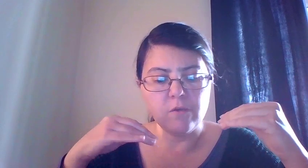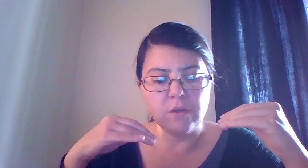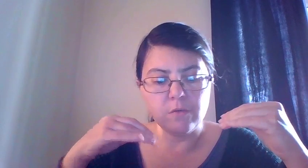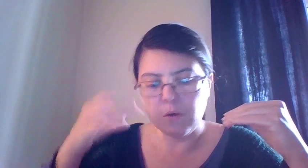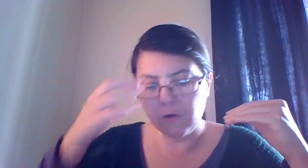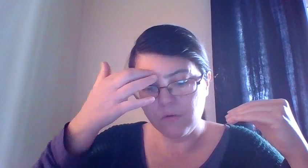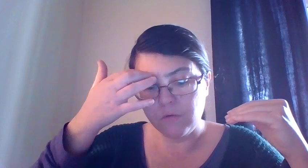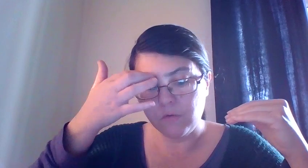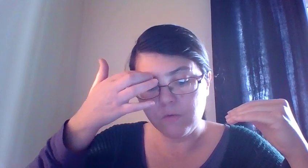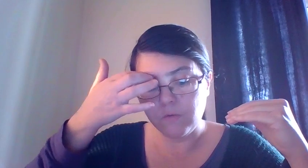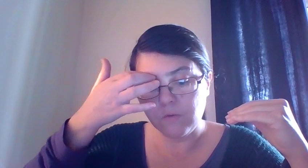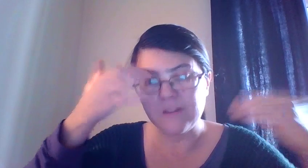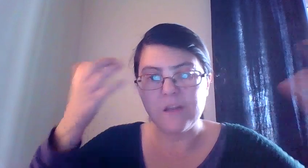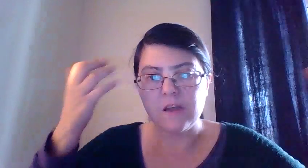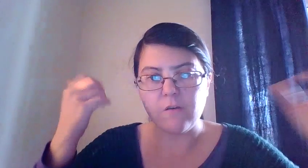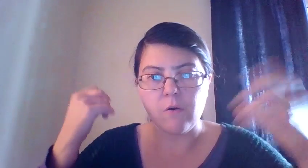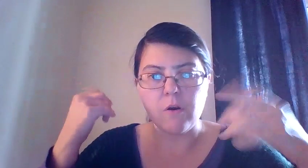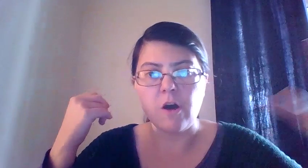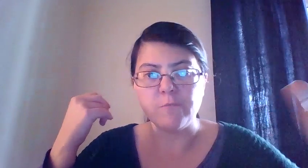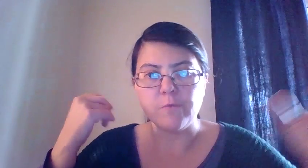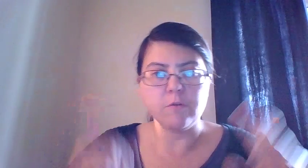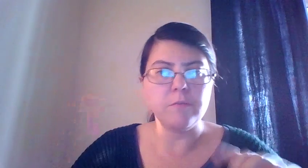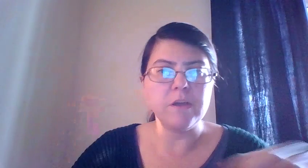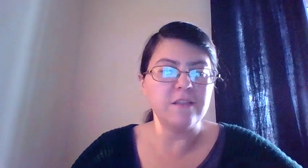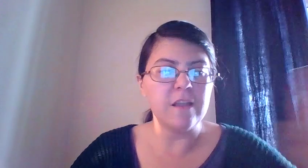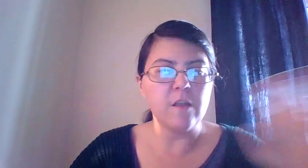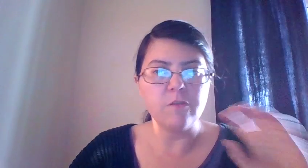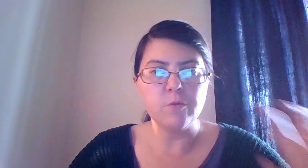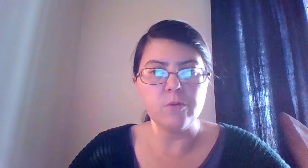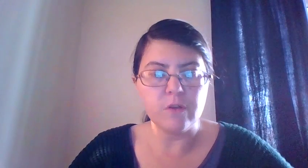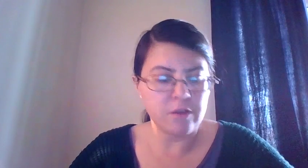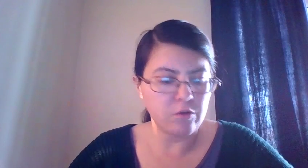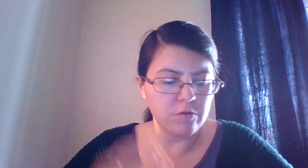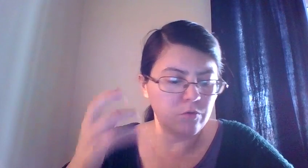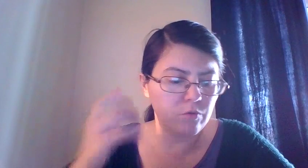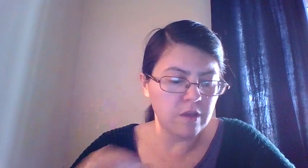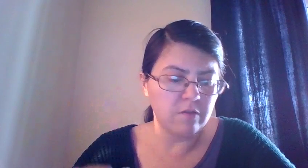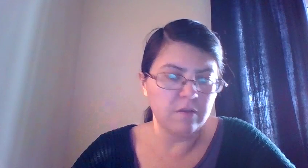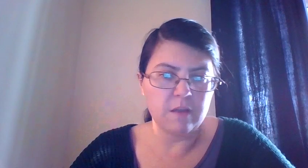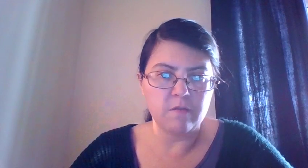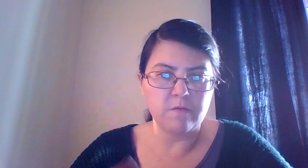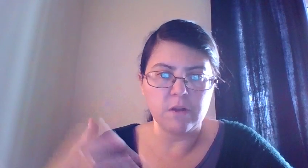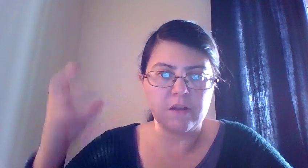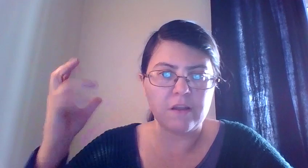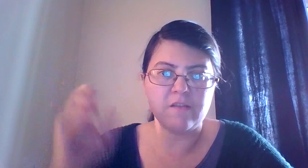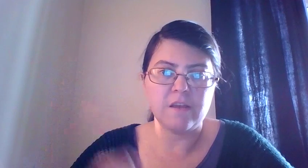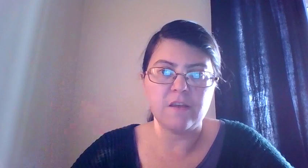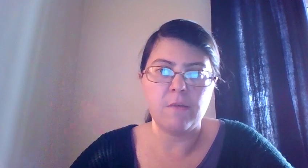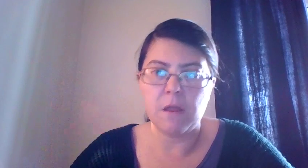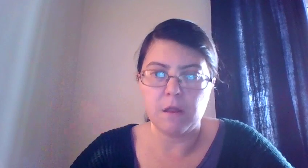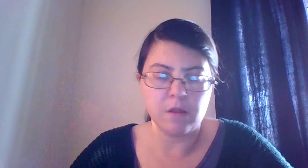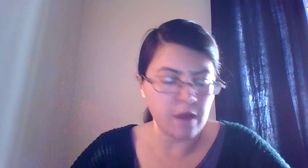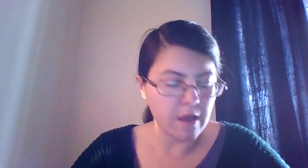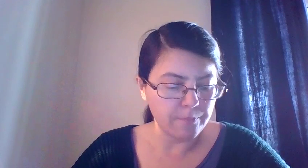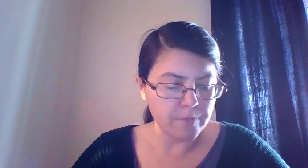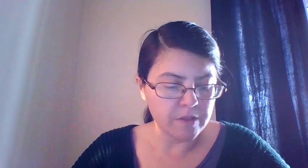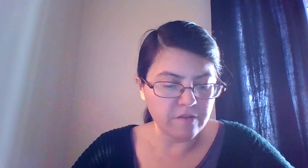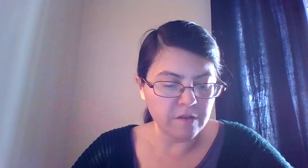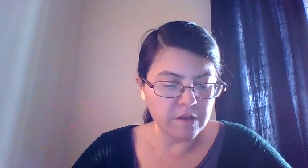need to go to a clinic or a hospital. But that hospital, and you need to do this for, let's say, a month. But this clinic